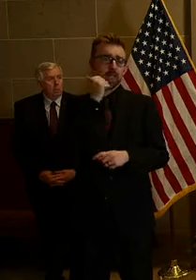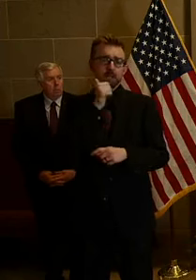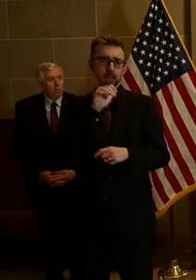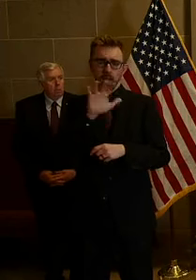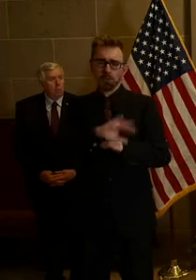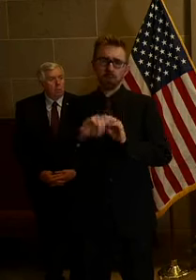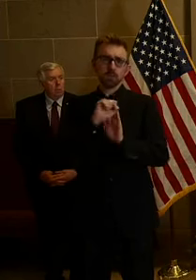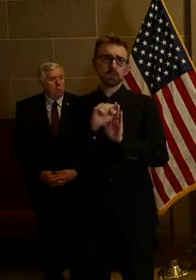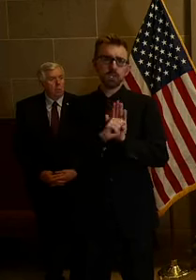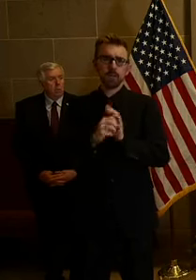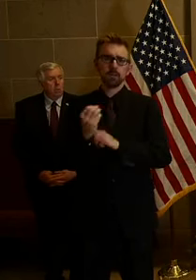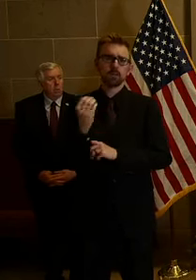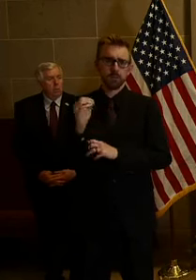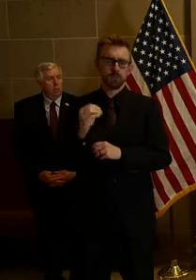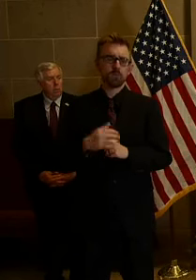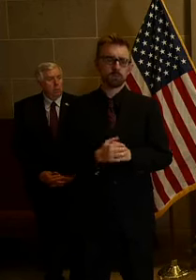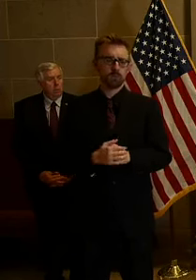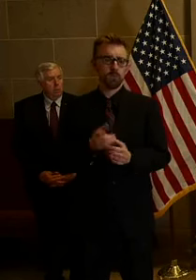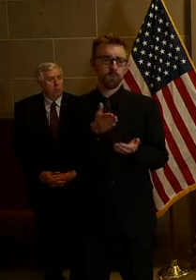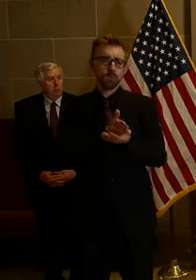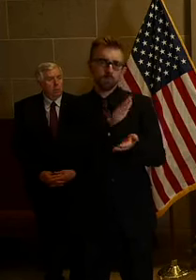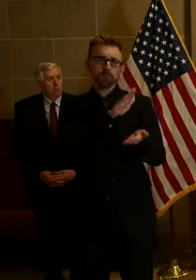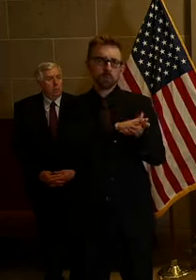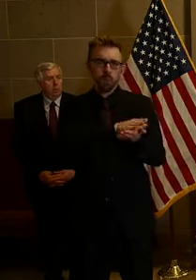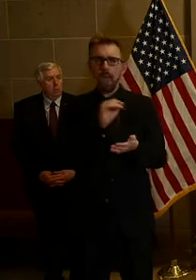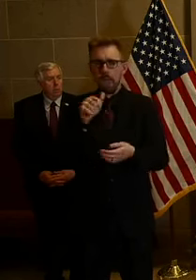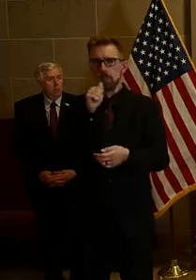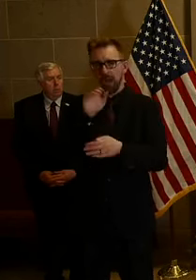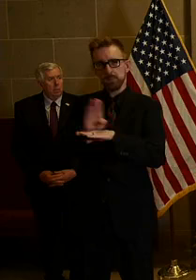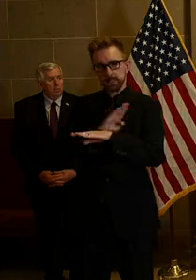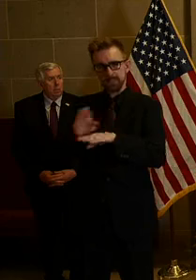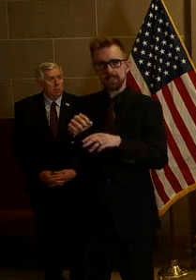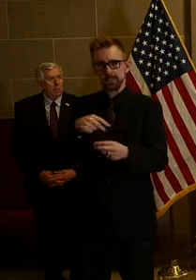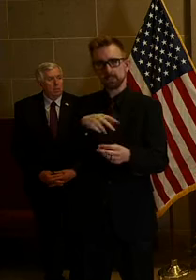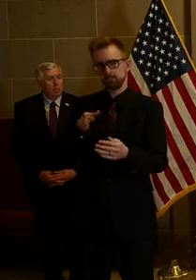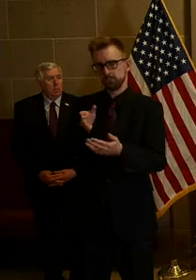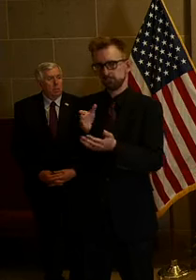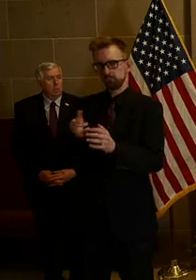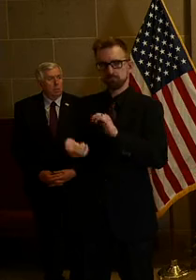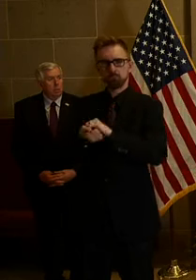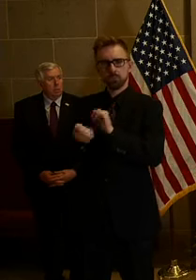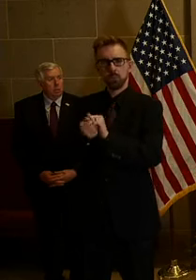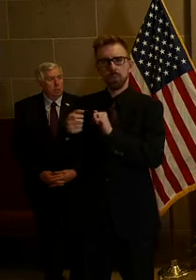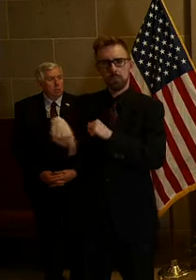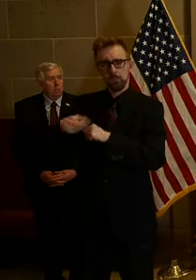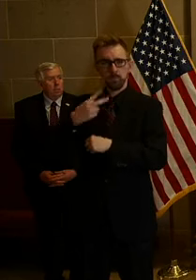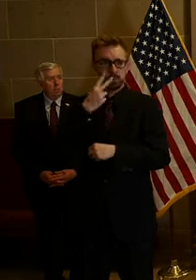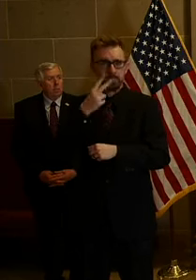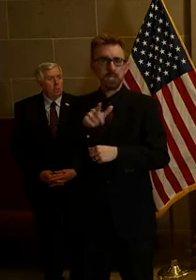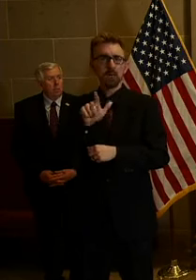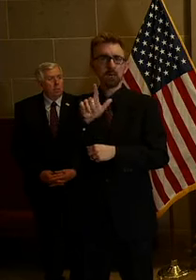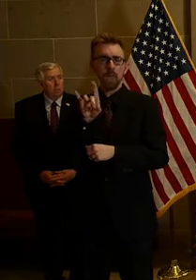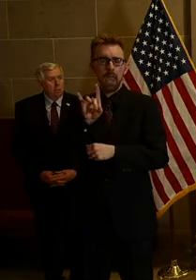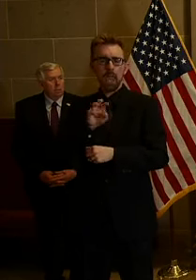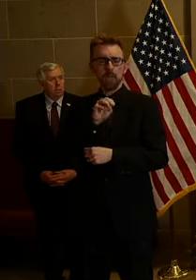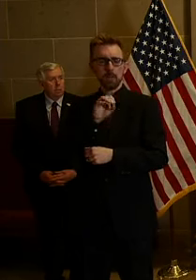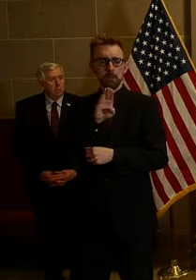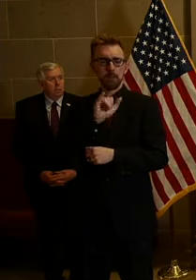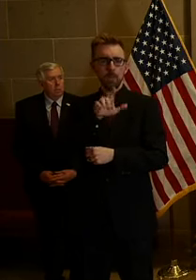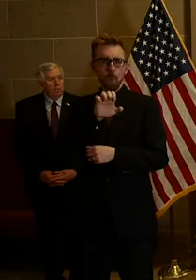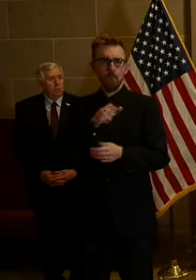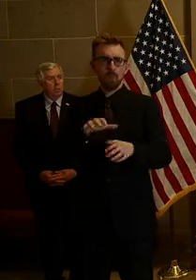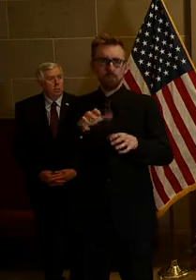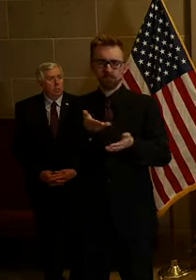through our academic and private partners. And you see that manifest in the 28 mobile sites throughout the